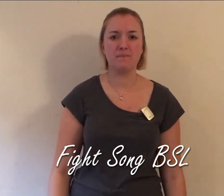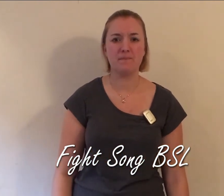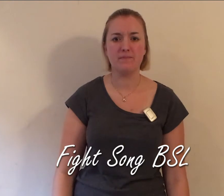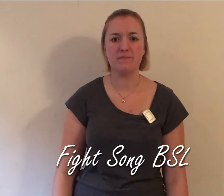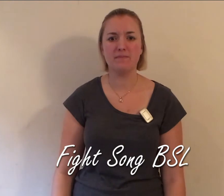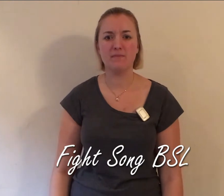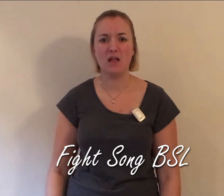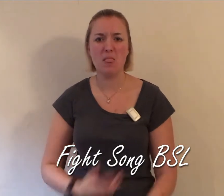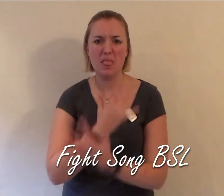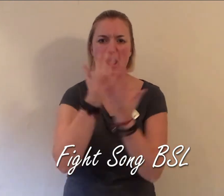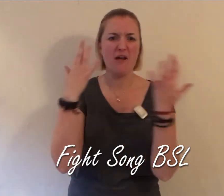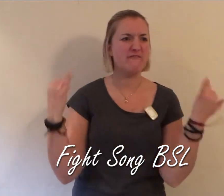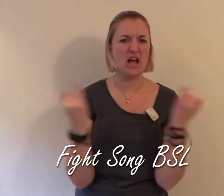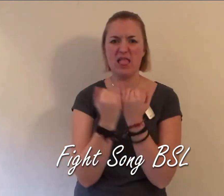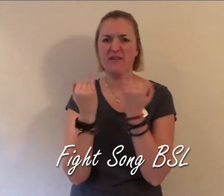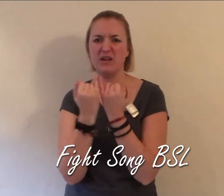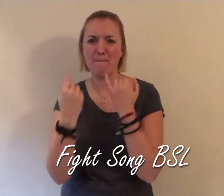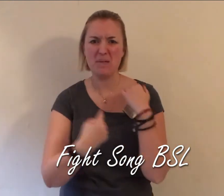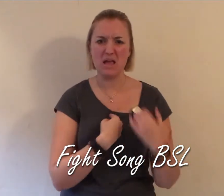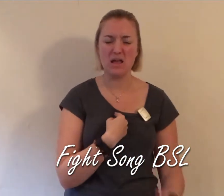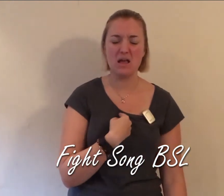A lot of fight left in me